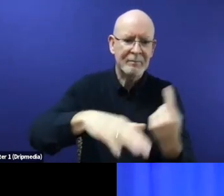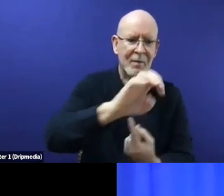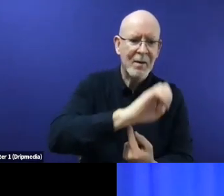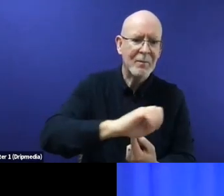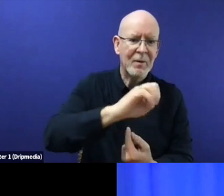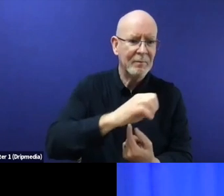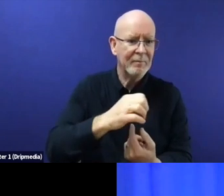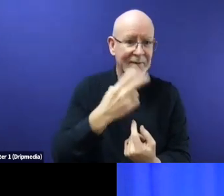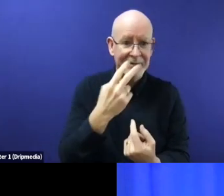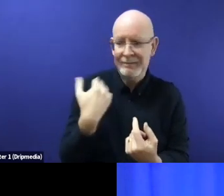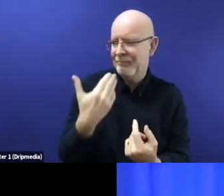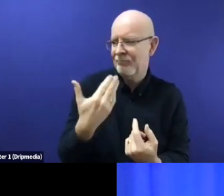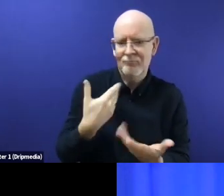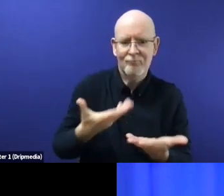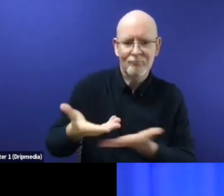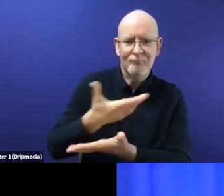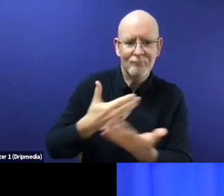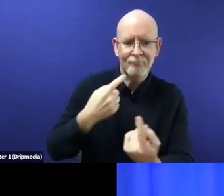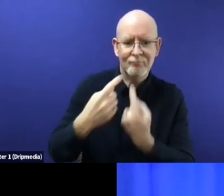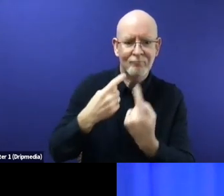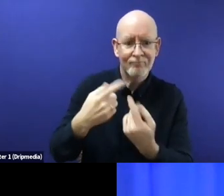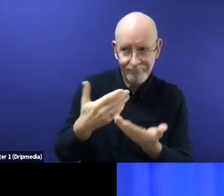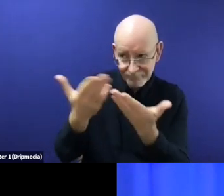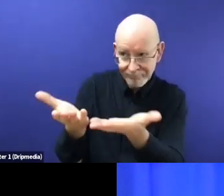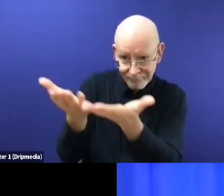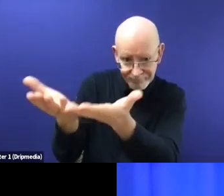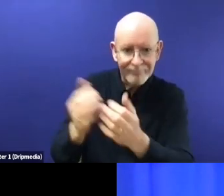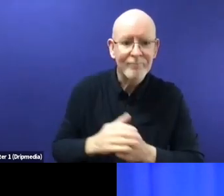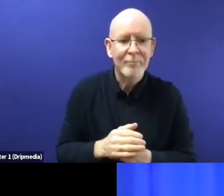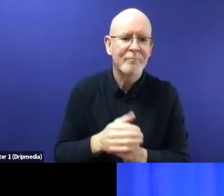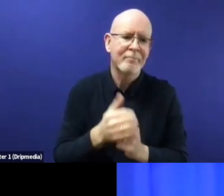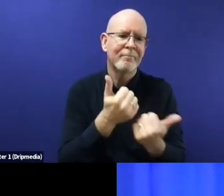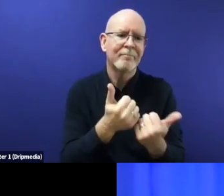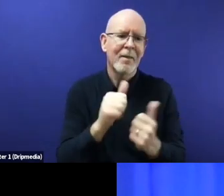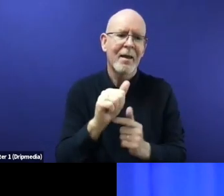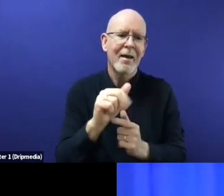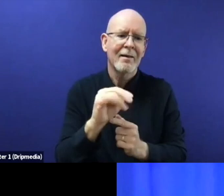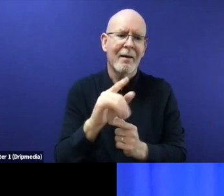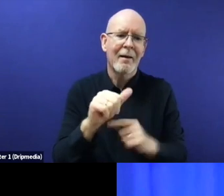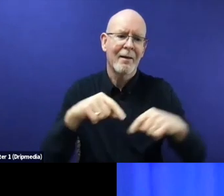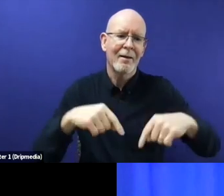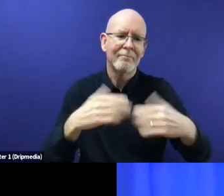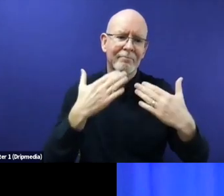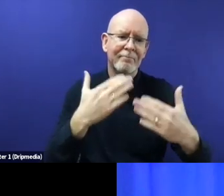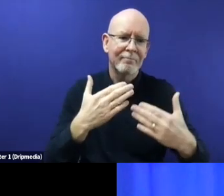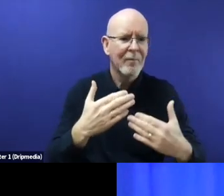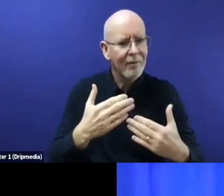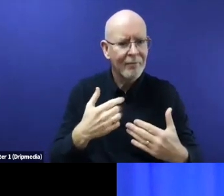discussion. But as a refugee myself, it should be our right to be part of this discussion and to be on the table of discussion, which